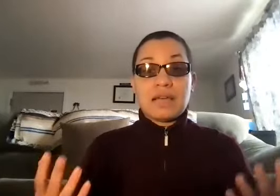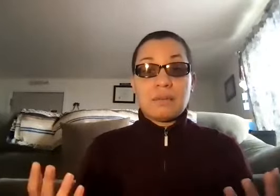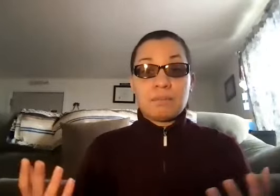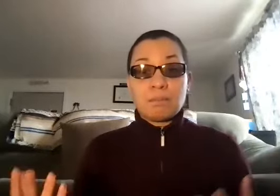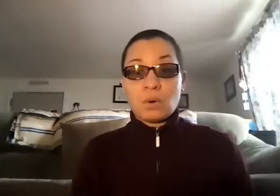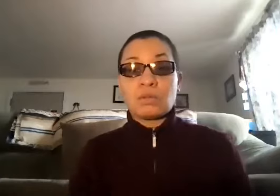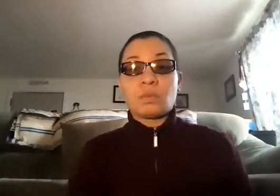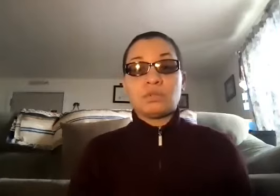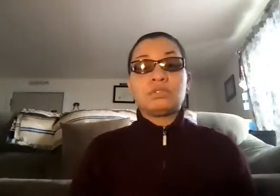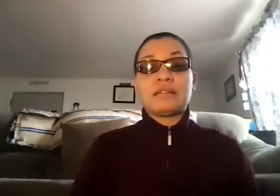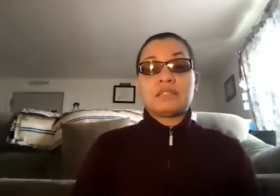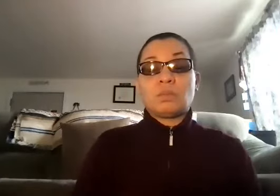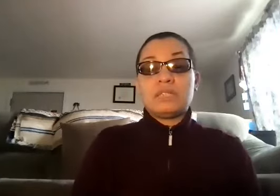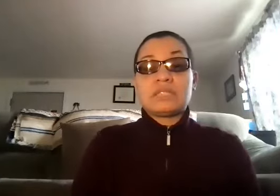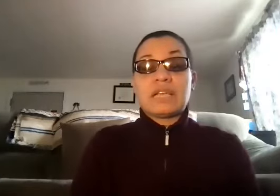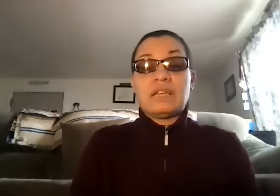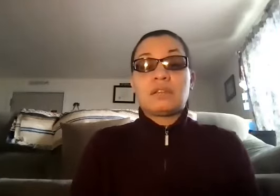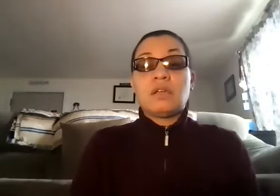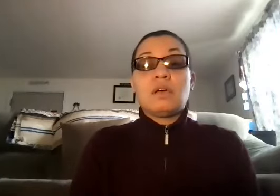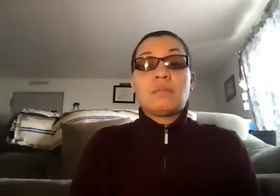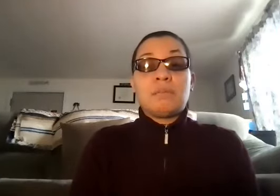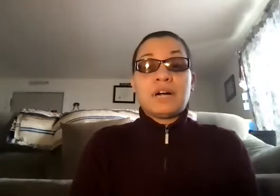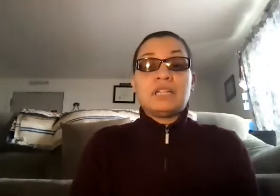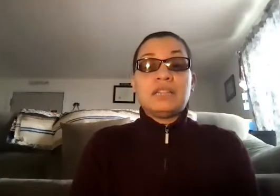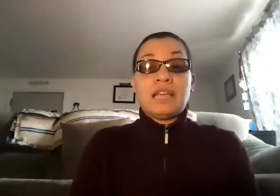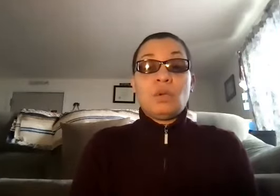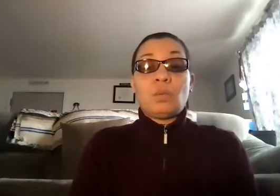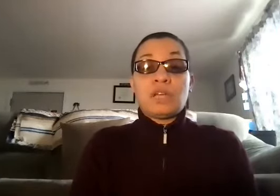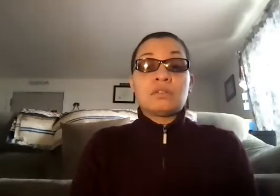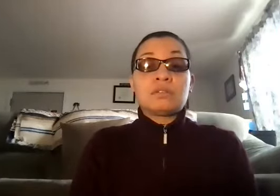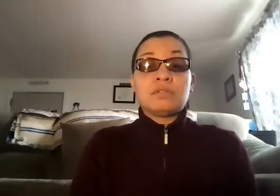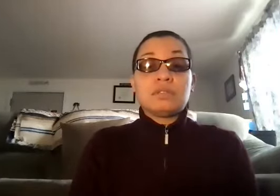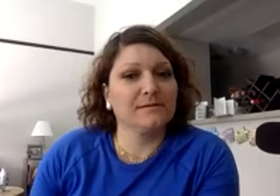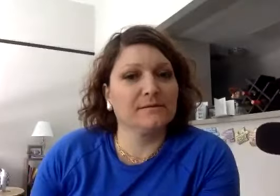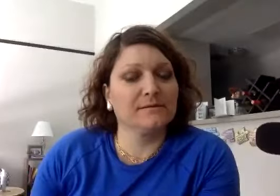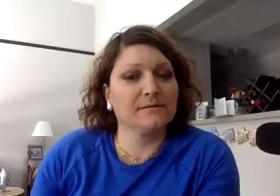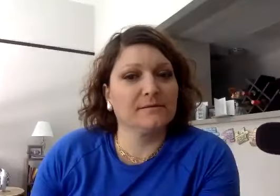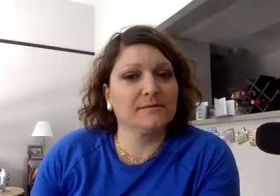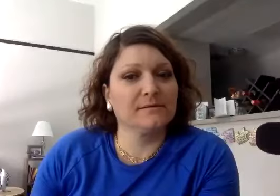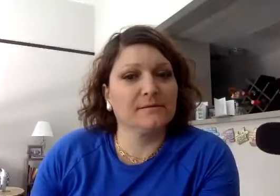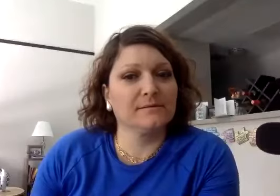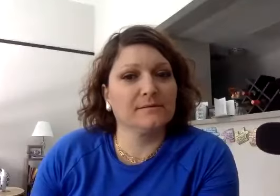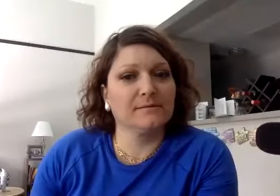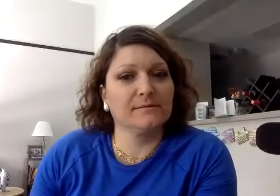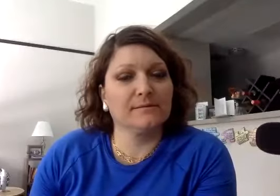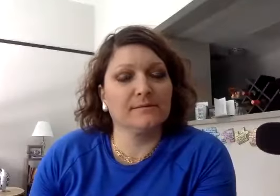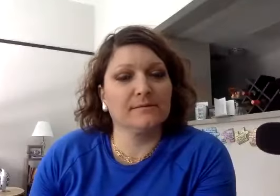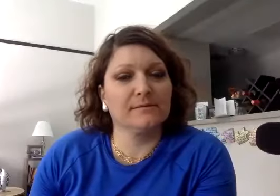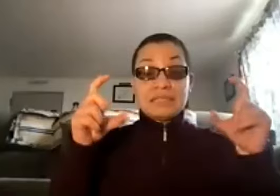most of the words that someone is saying. But they will, they will type in parentheses